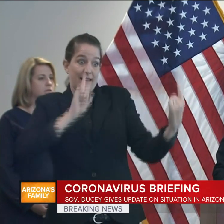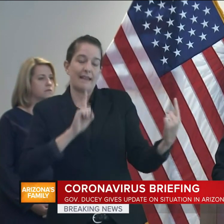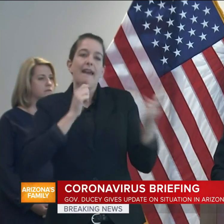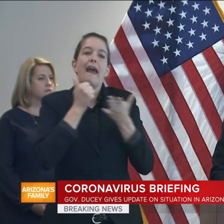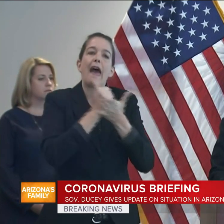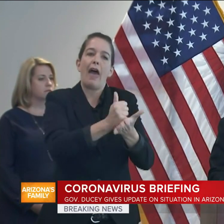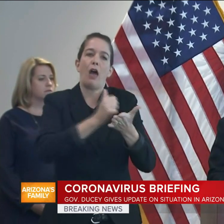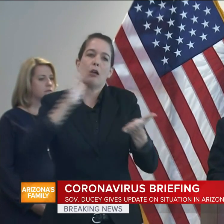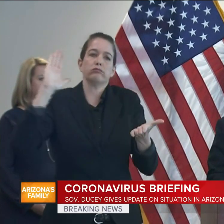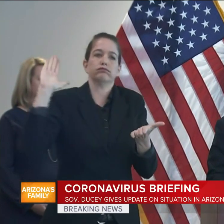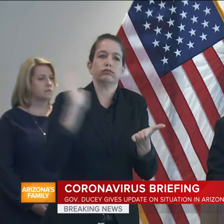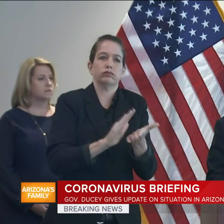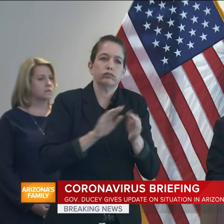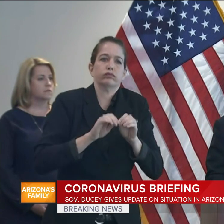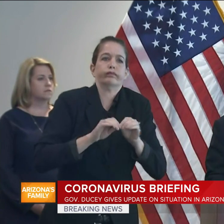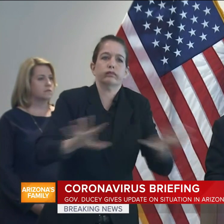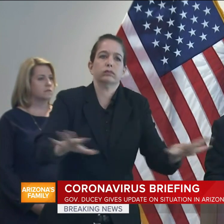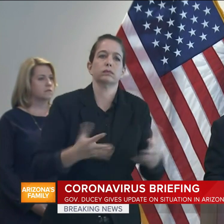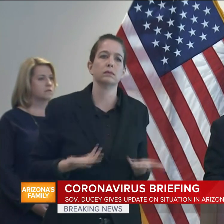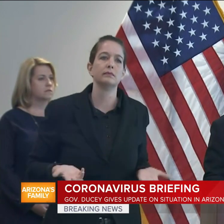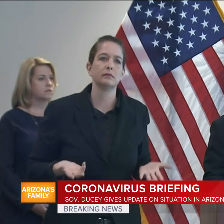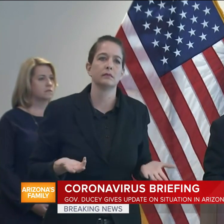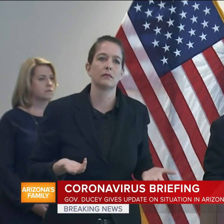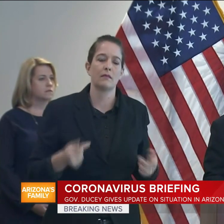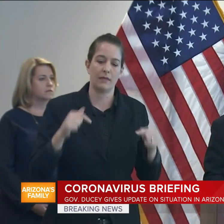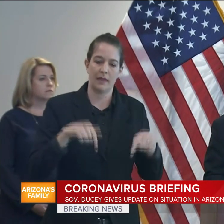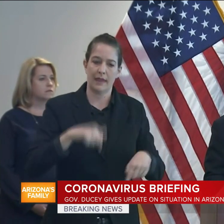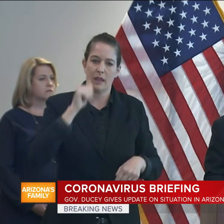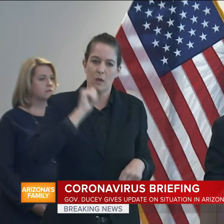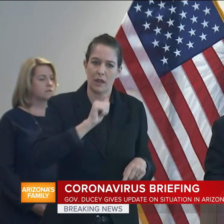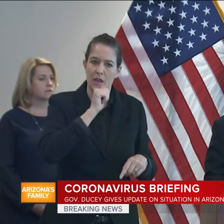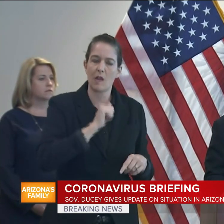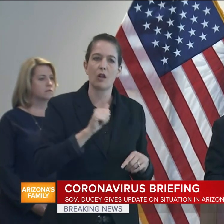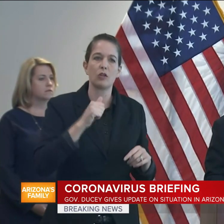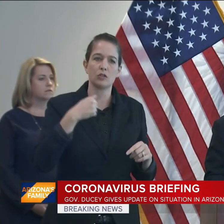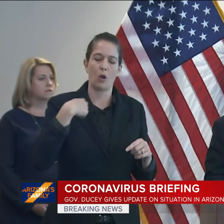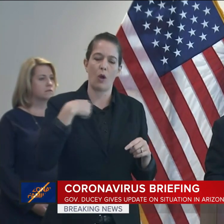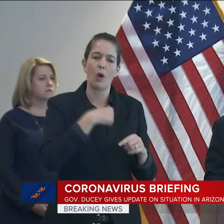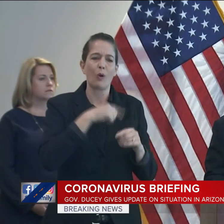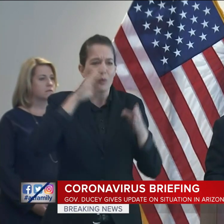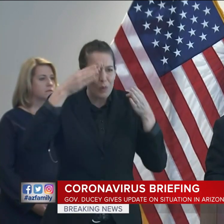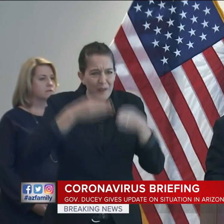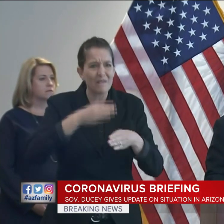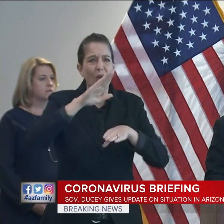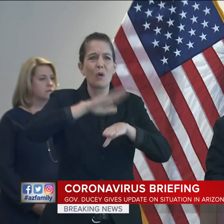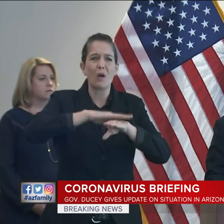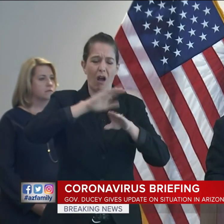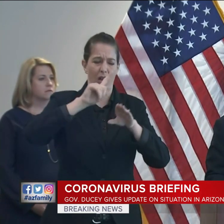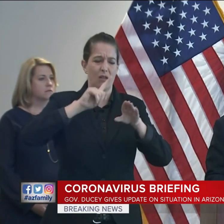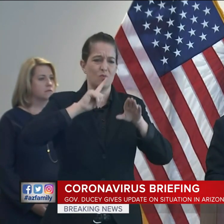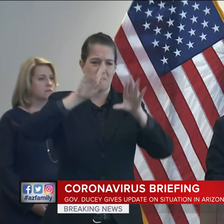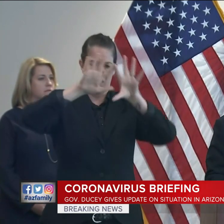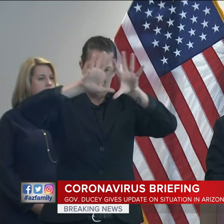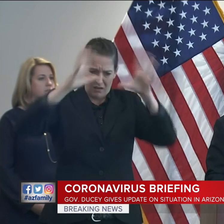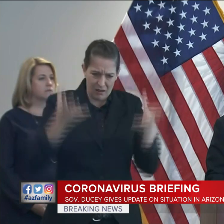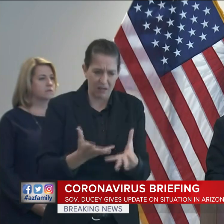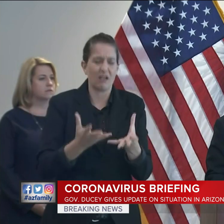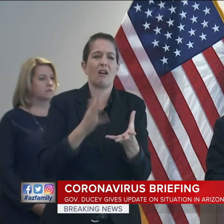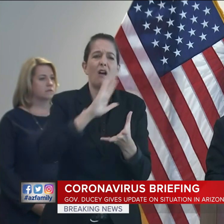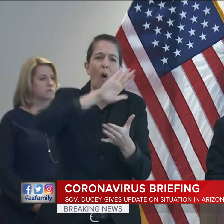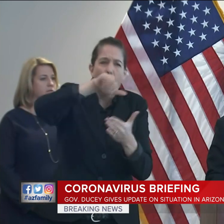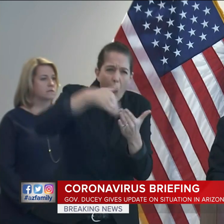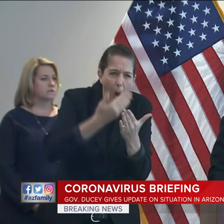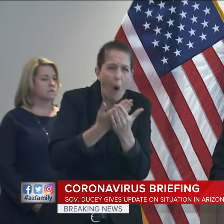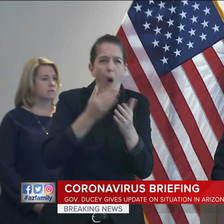a uniquely Arizona approach. It's a holistic approach that prioritizes all of public